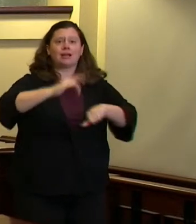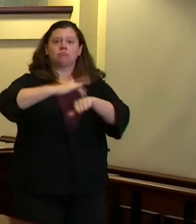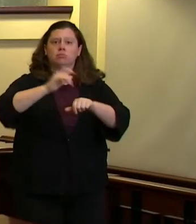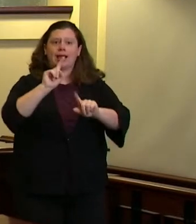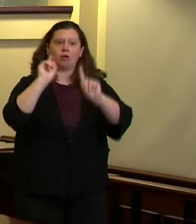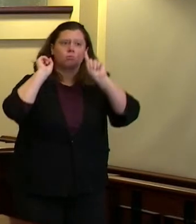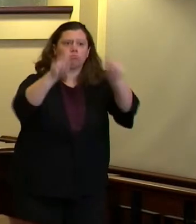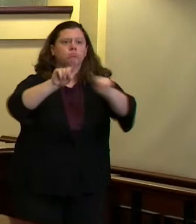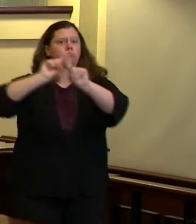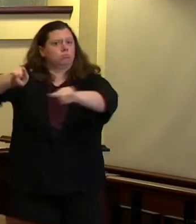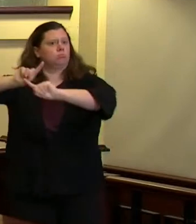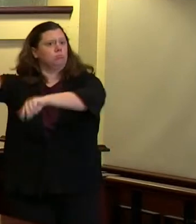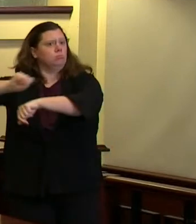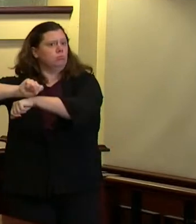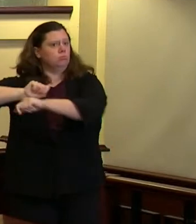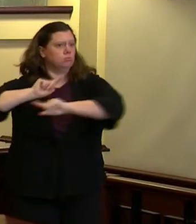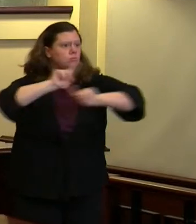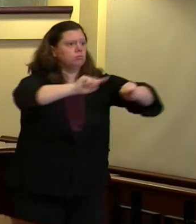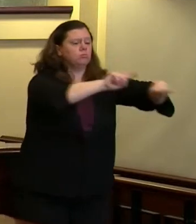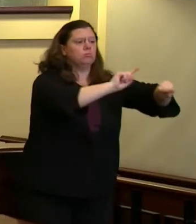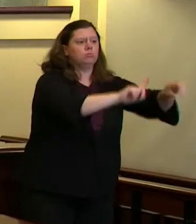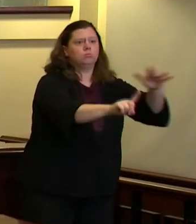both in the near term and longer term